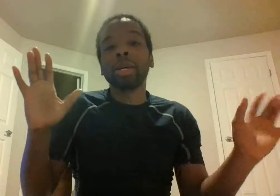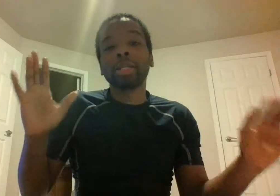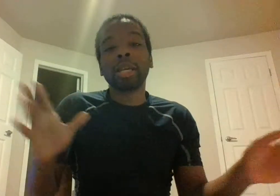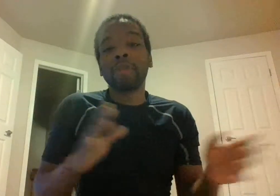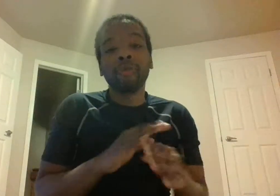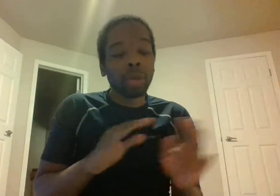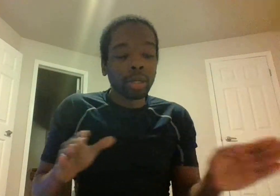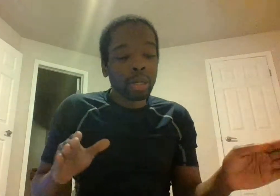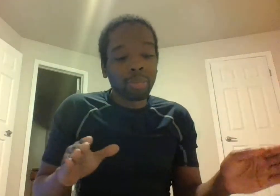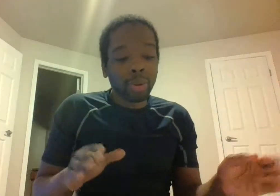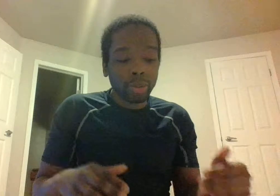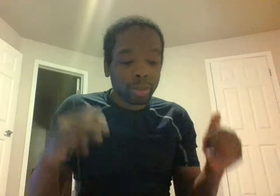way sitting fully decomposed